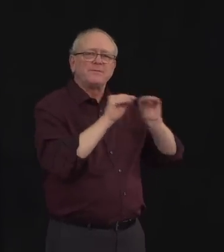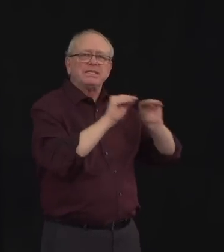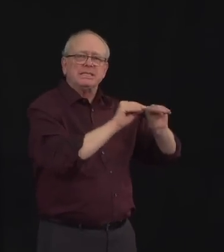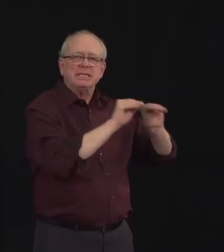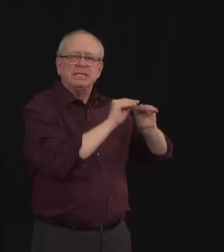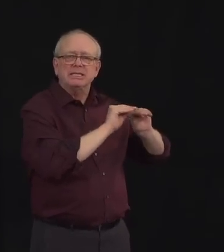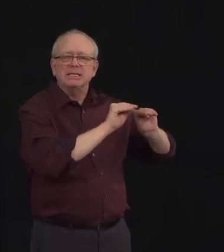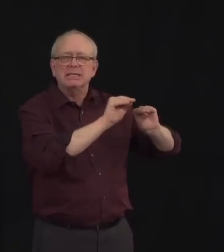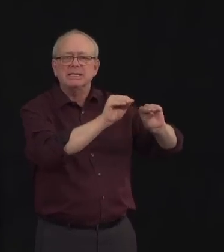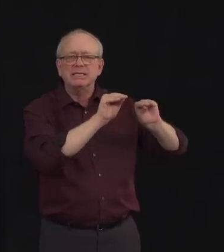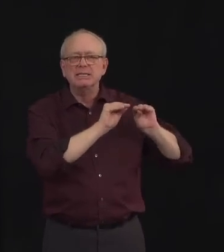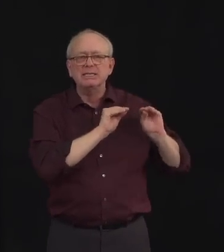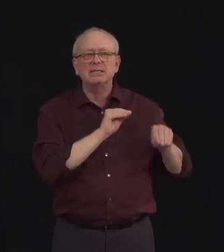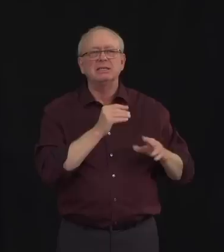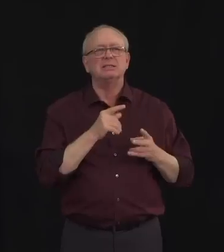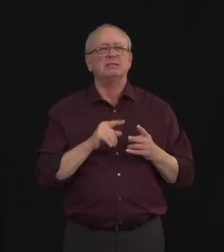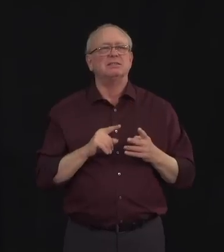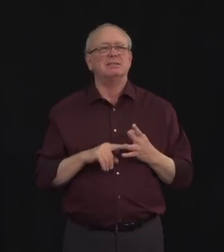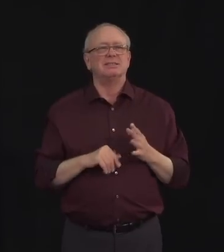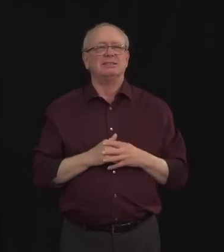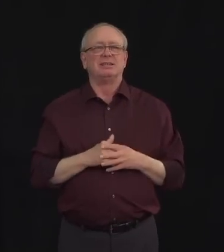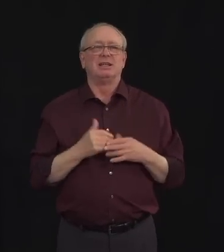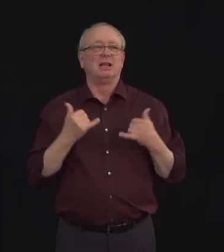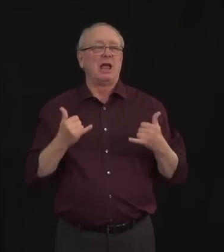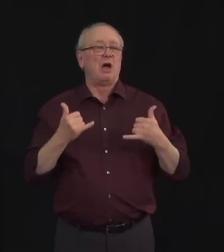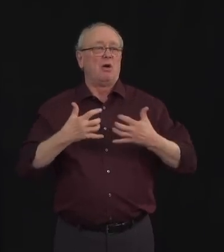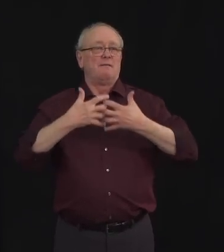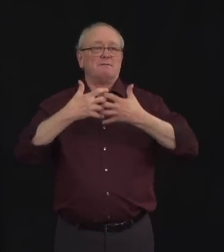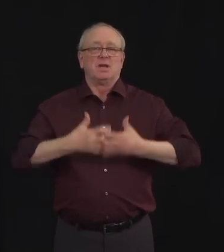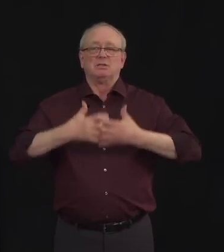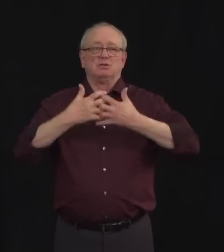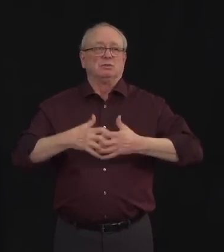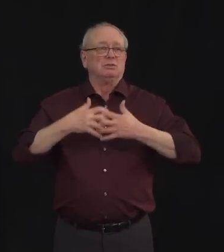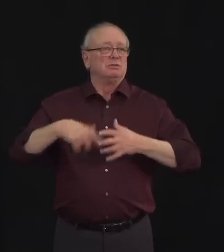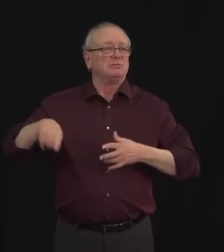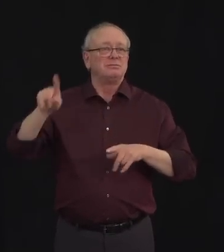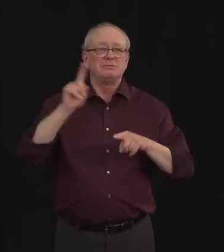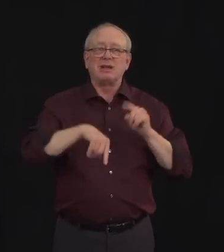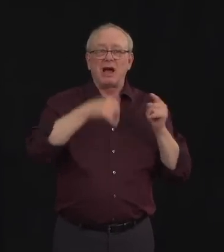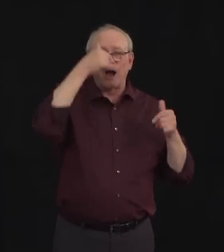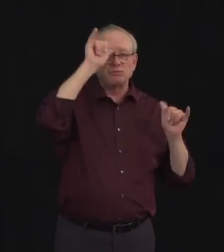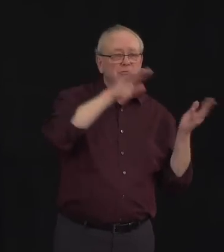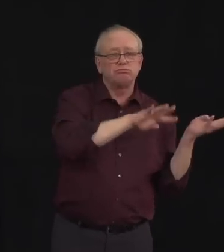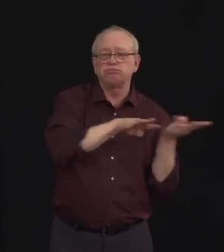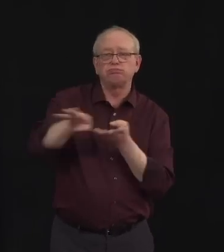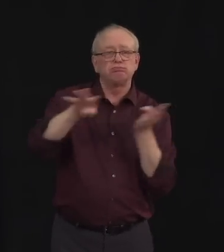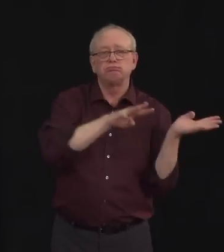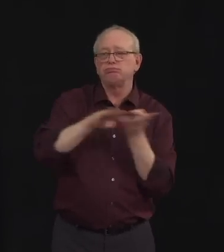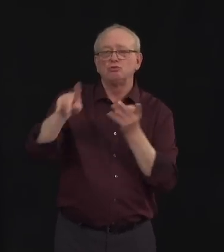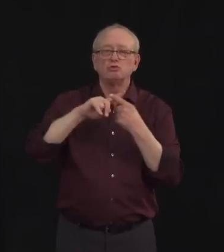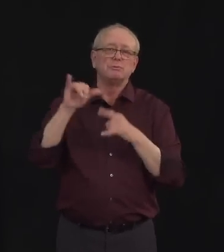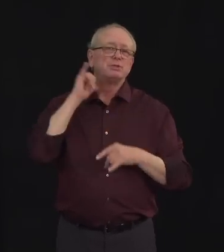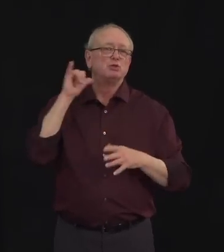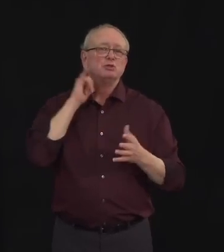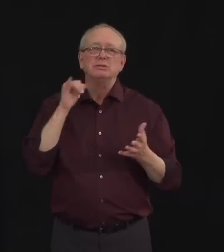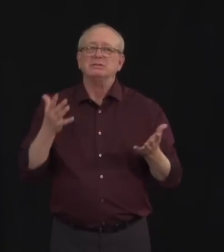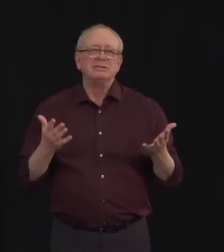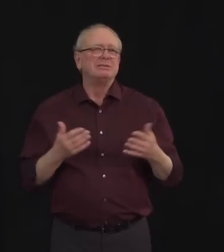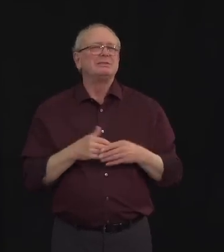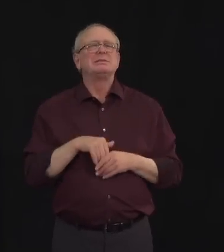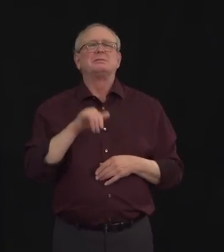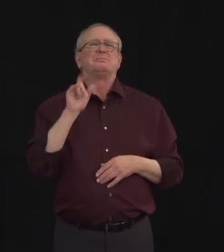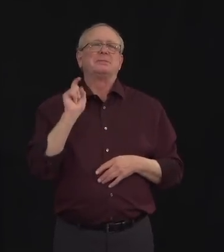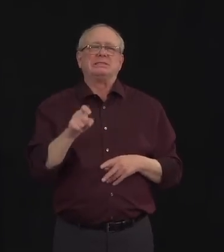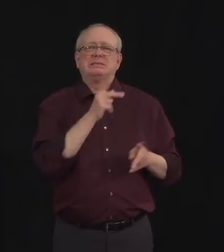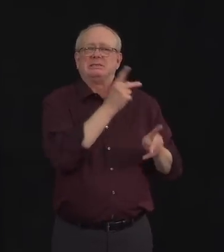reduced processing capacity. Producers will be compensated for extraordinary costs related to feeding market-ready cattle